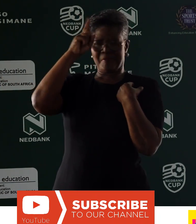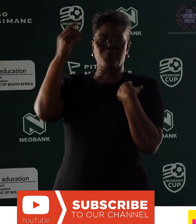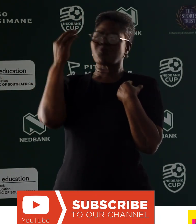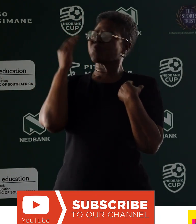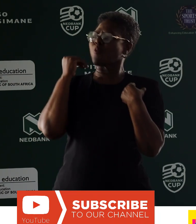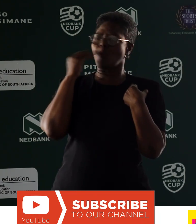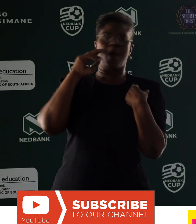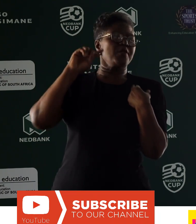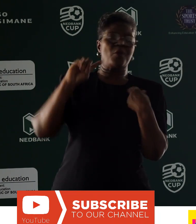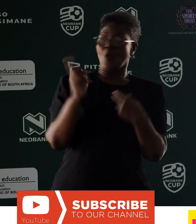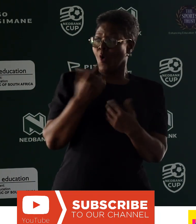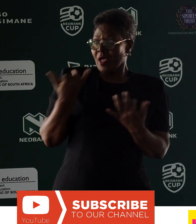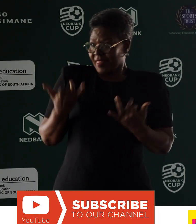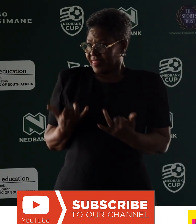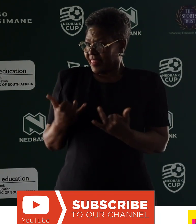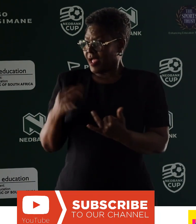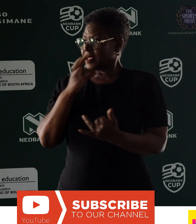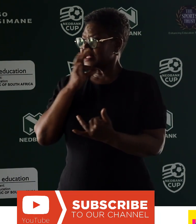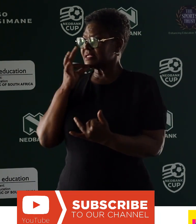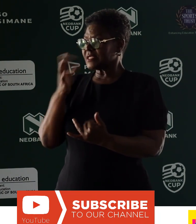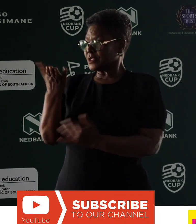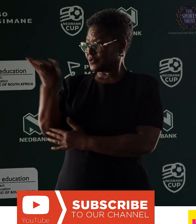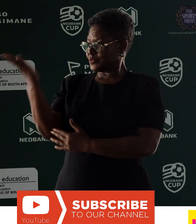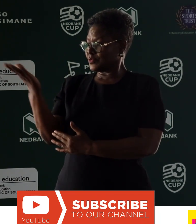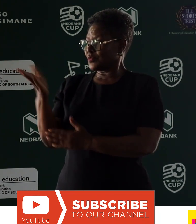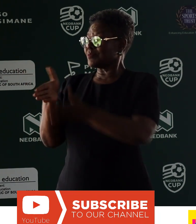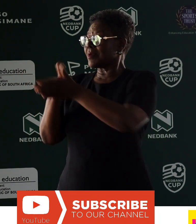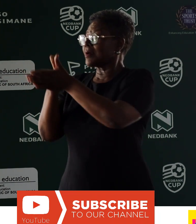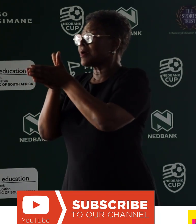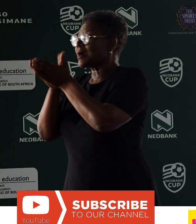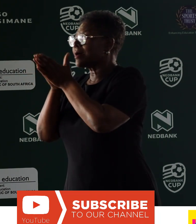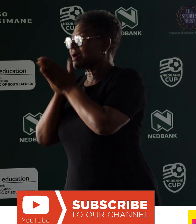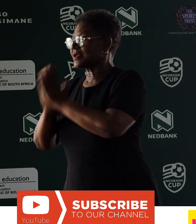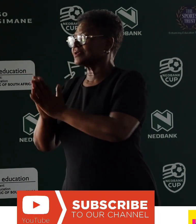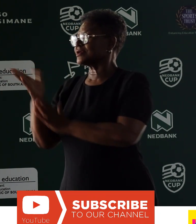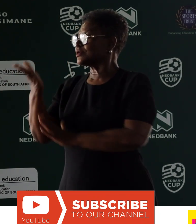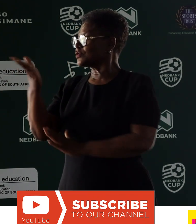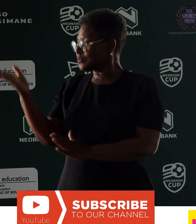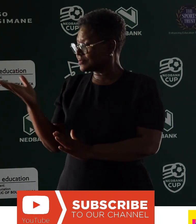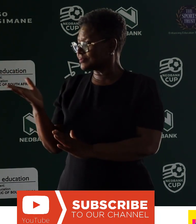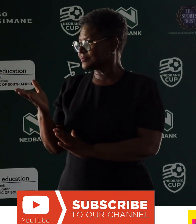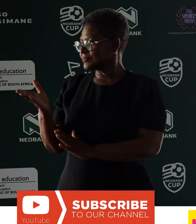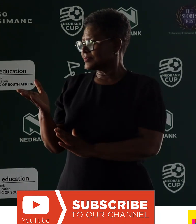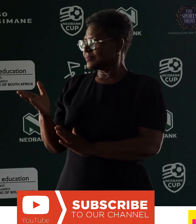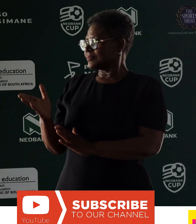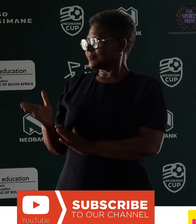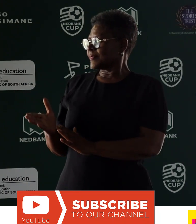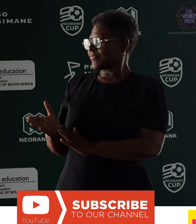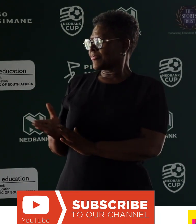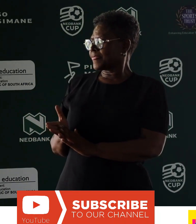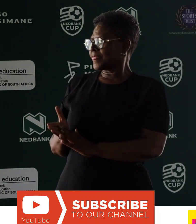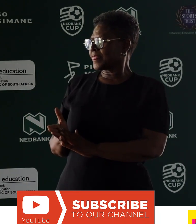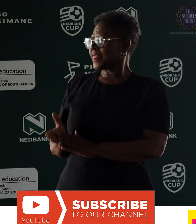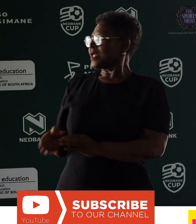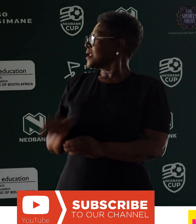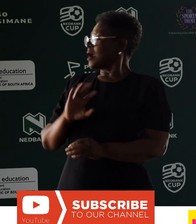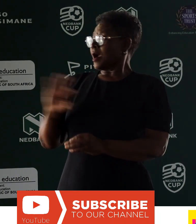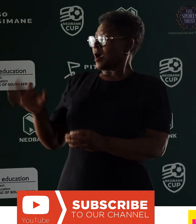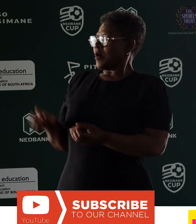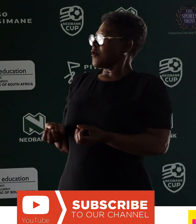all of us. So I'm saying to you, I implore you. And mouth is saying for